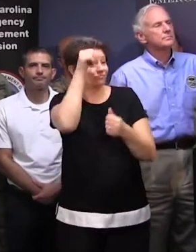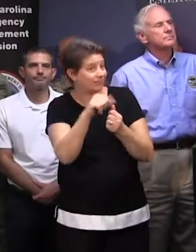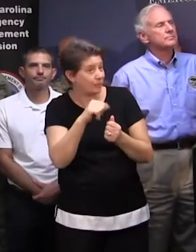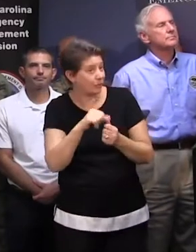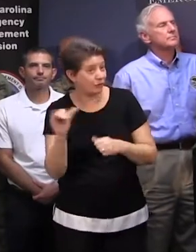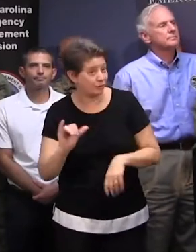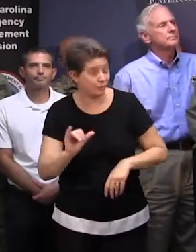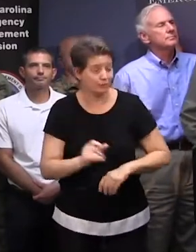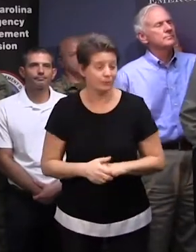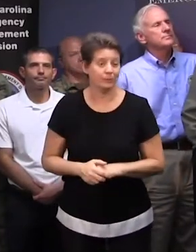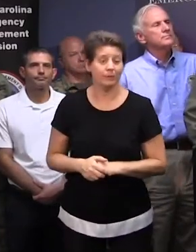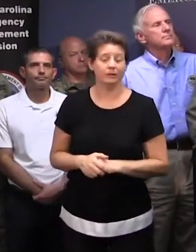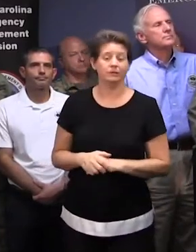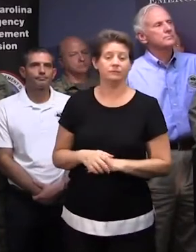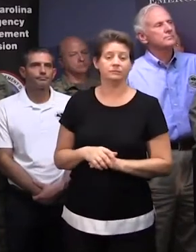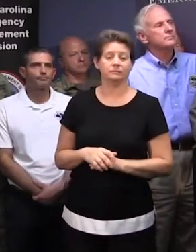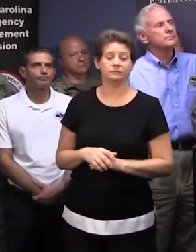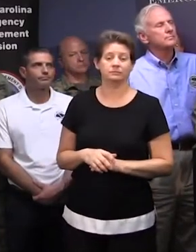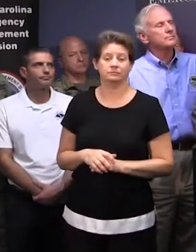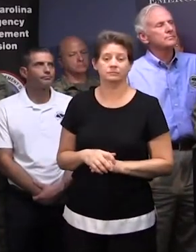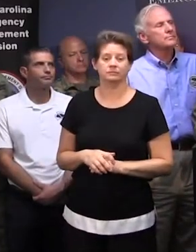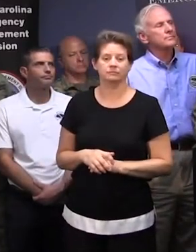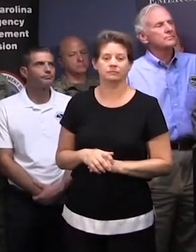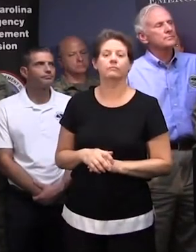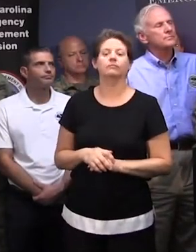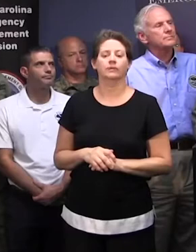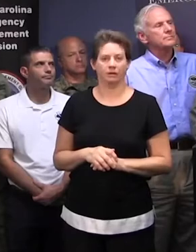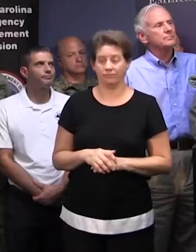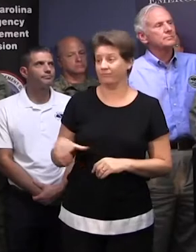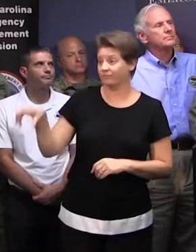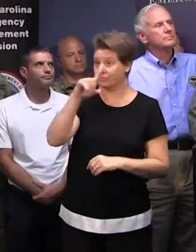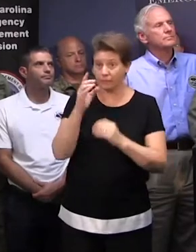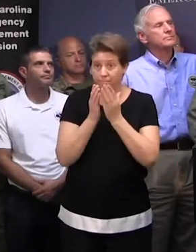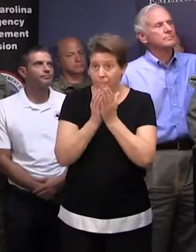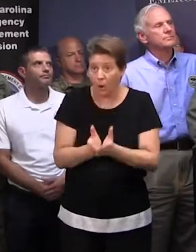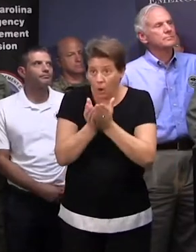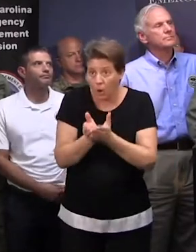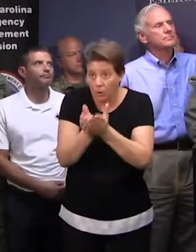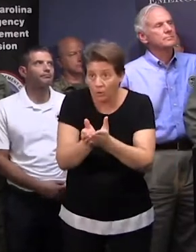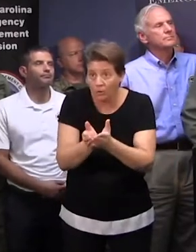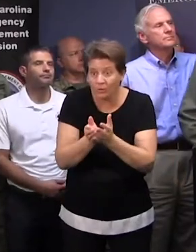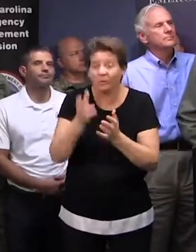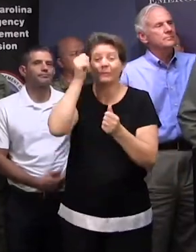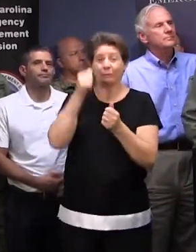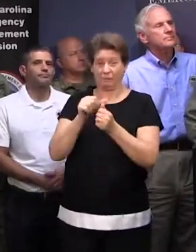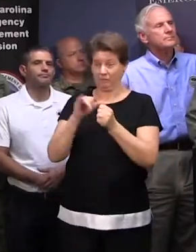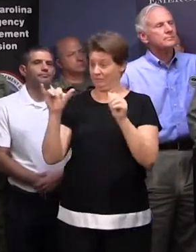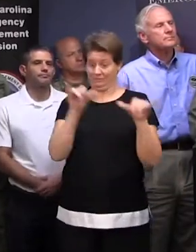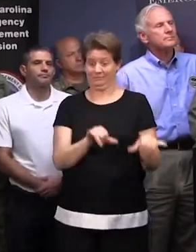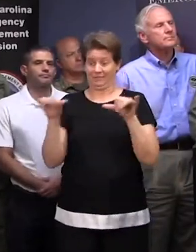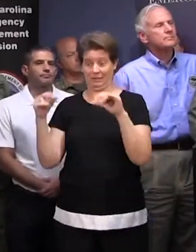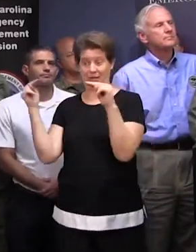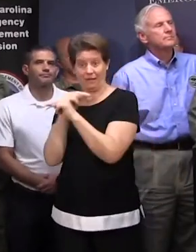today that you boaters, remember that boating conditions, just like highway conditions, can be very